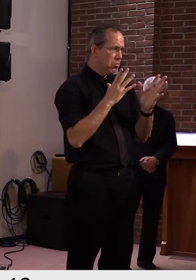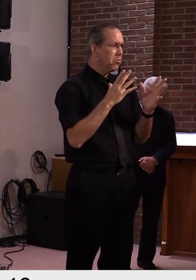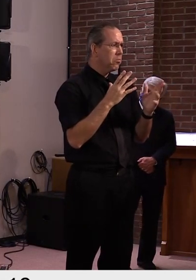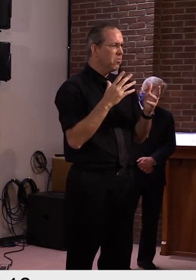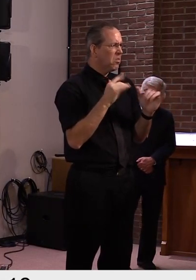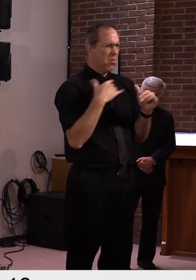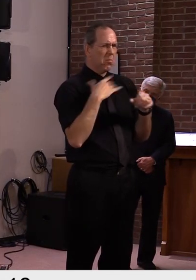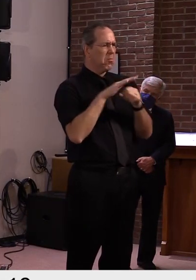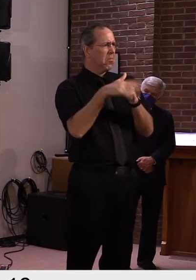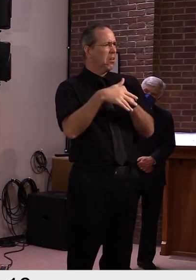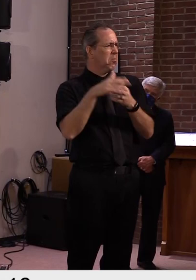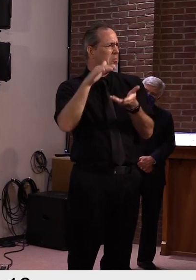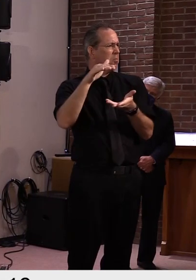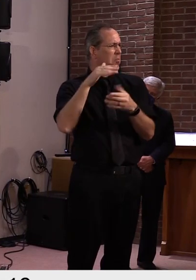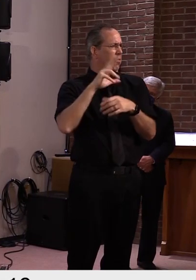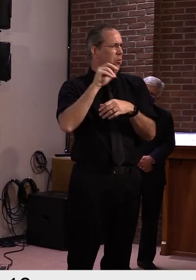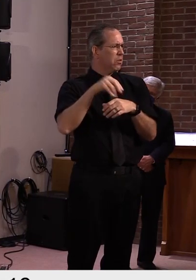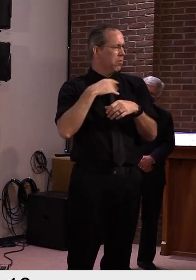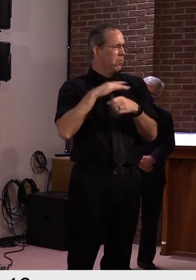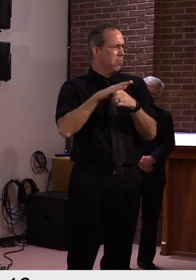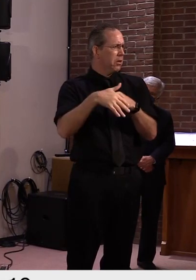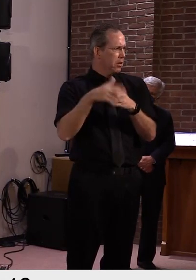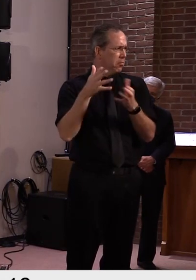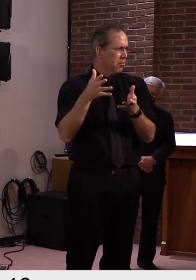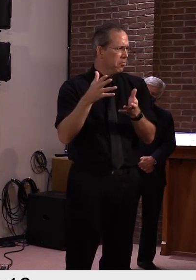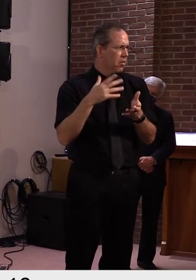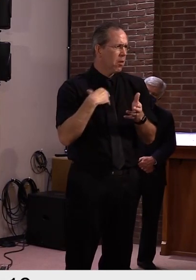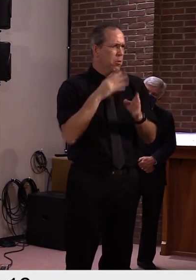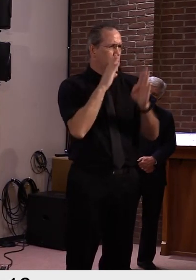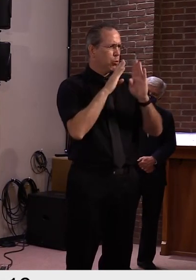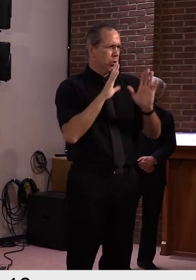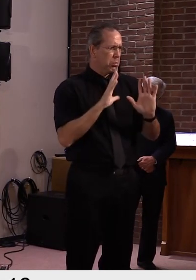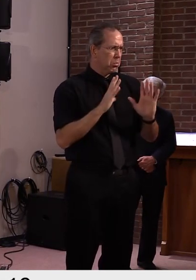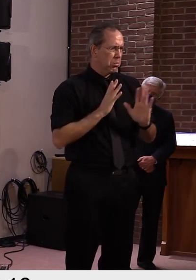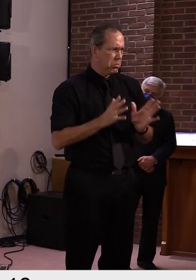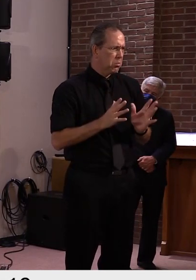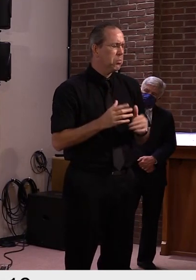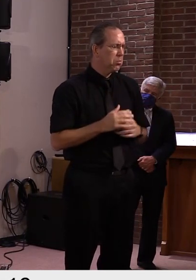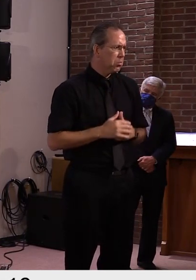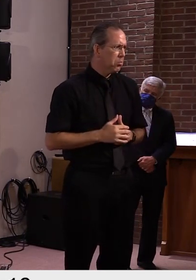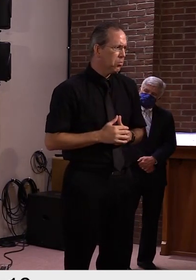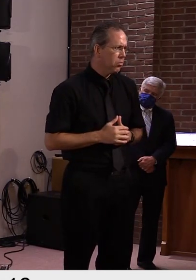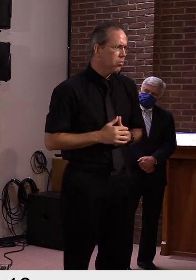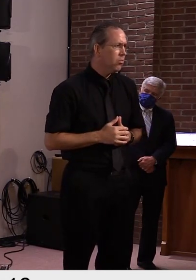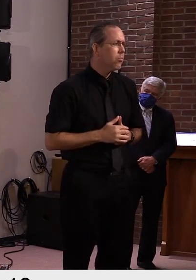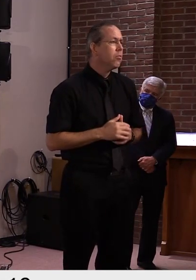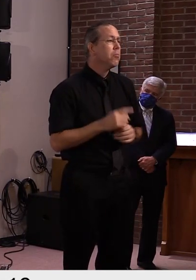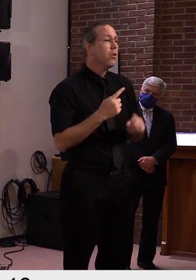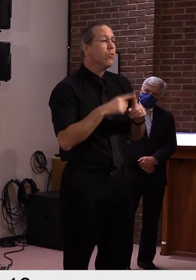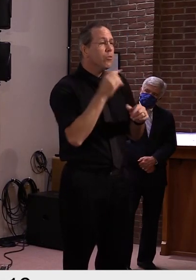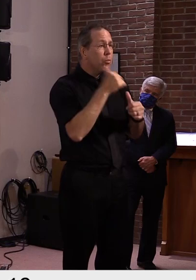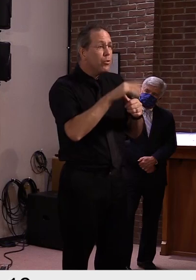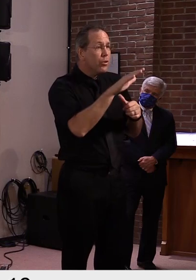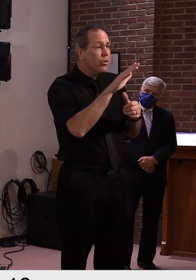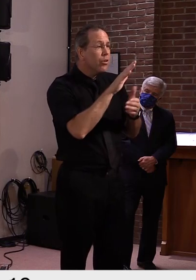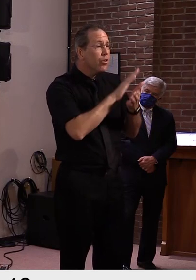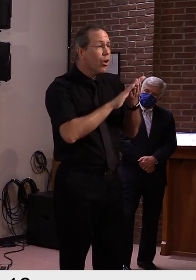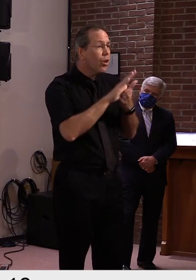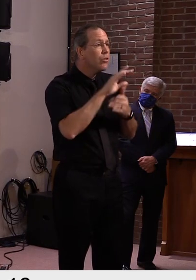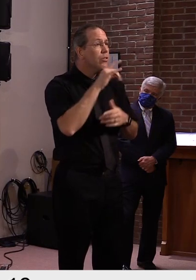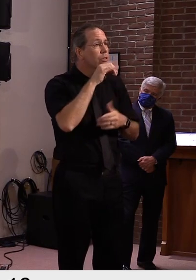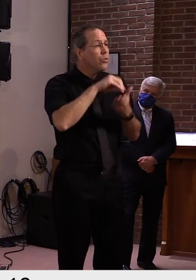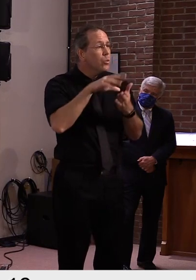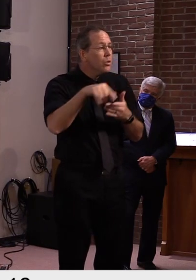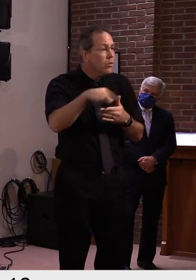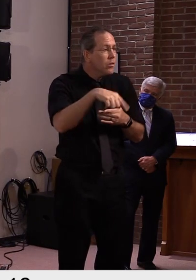quite a bit of space there as well. And then of course, you'll have to remember that with college kids, you know, younger, healthier, generally, uh, less likely